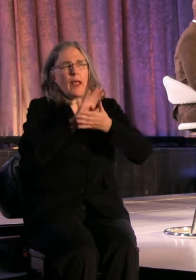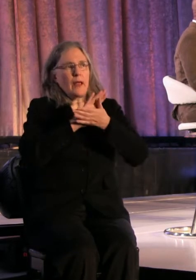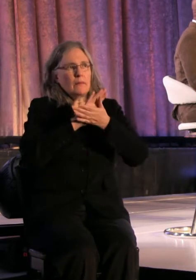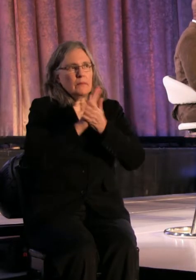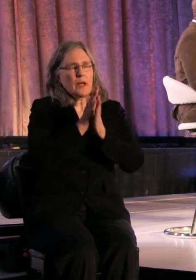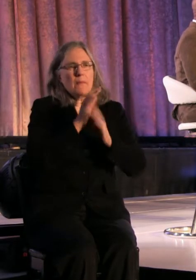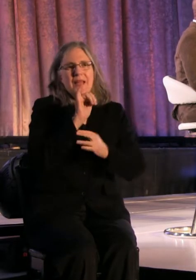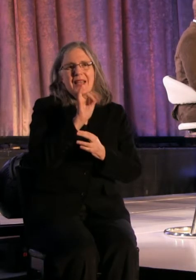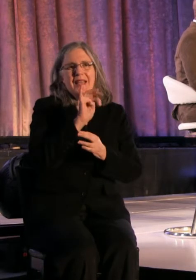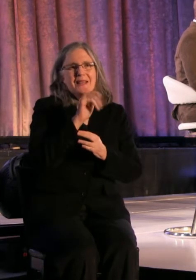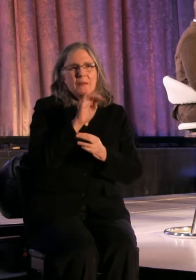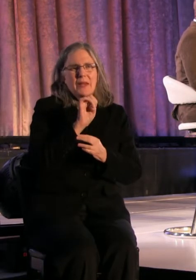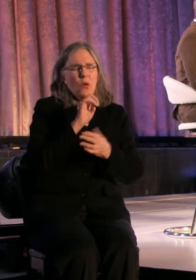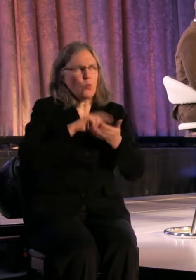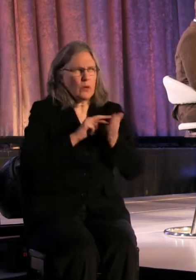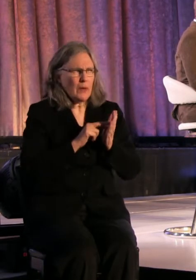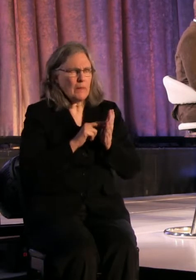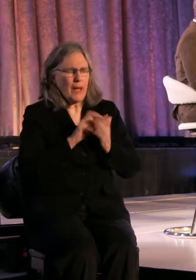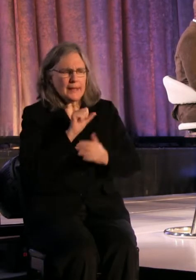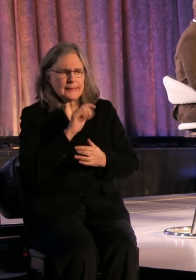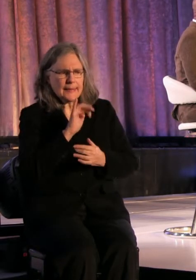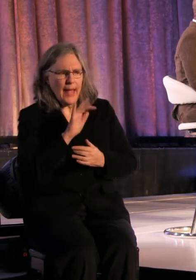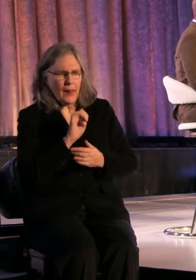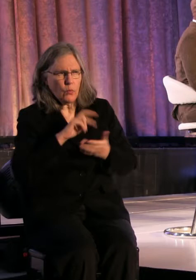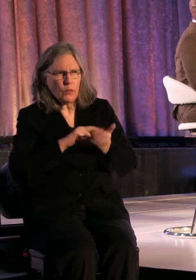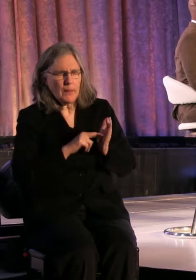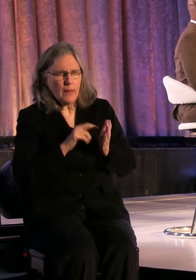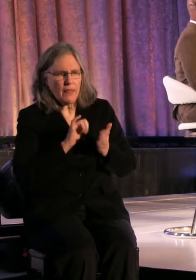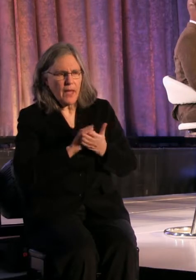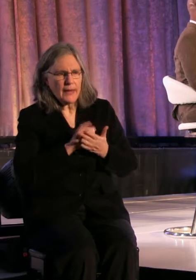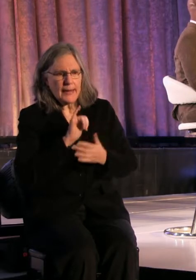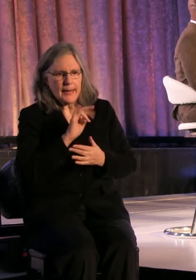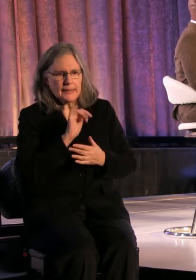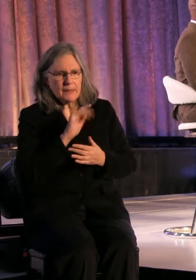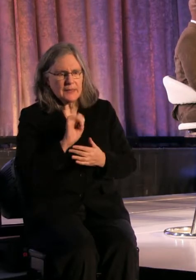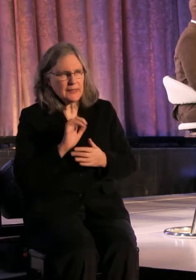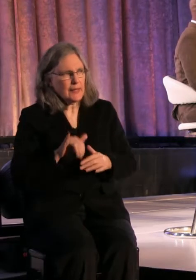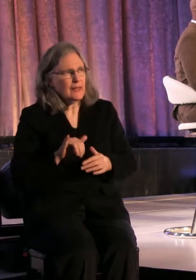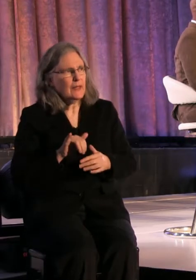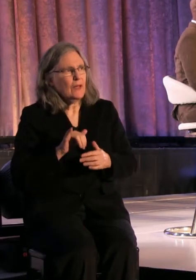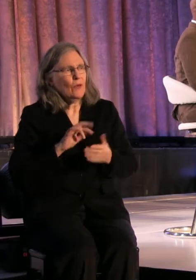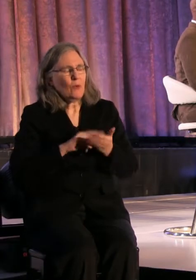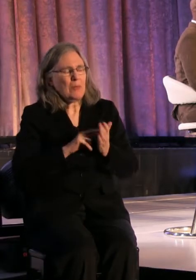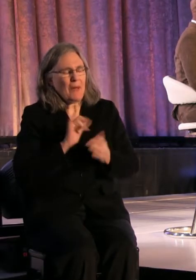What do you mean by scale? What do I mean by scale intimacy? Great question.